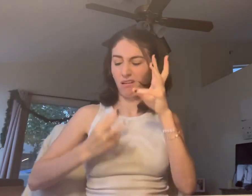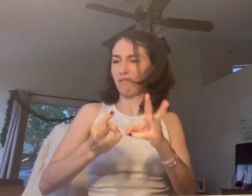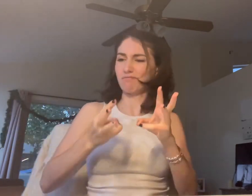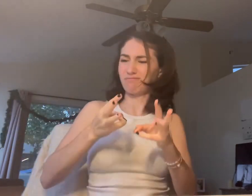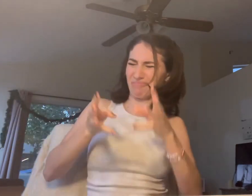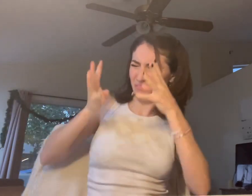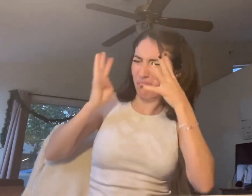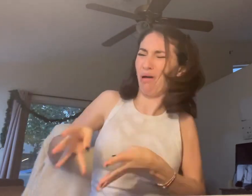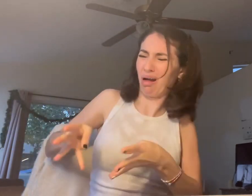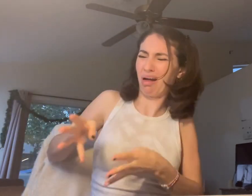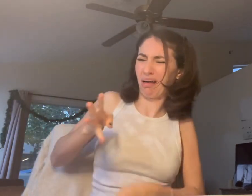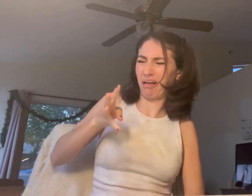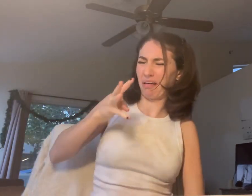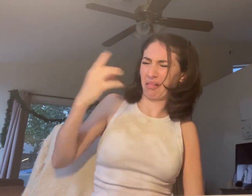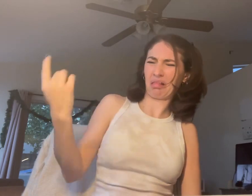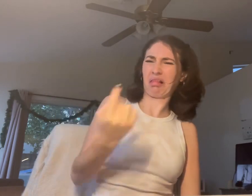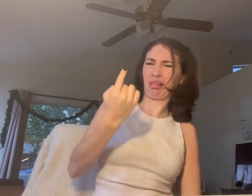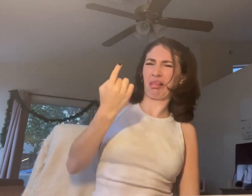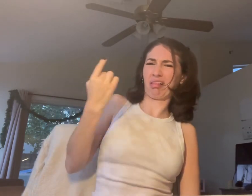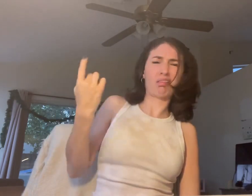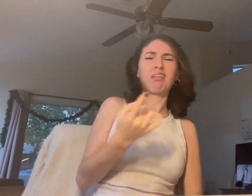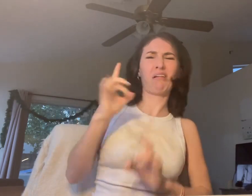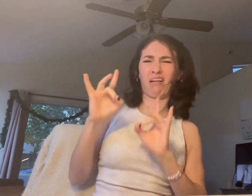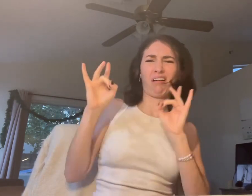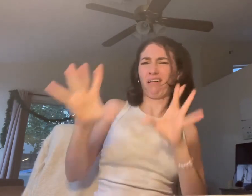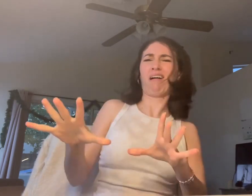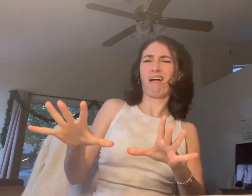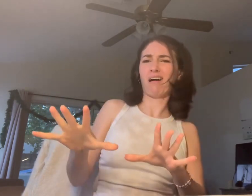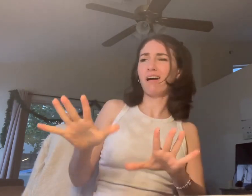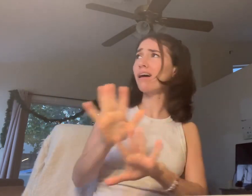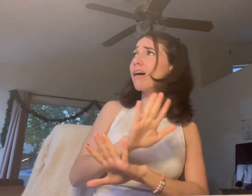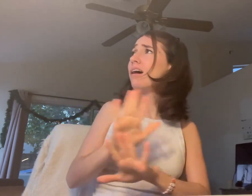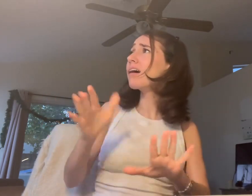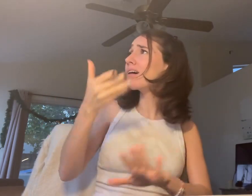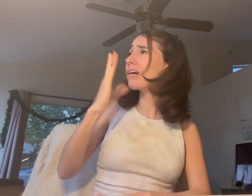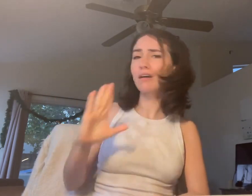you, this is what I'll do for.